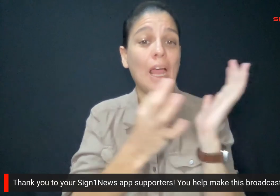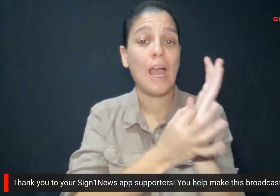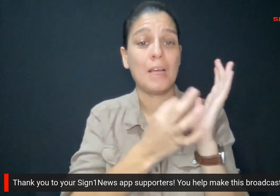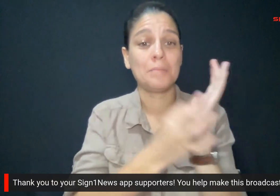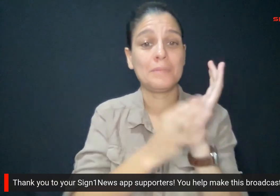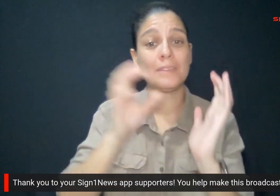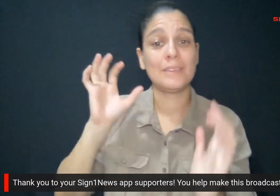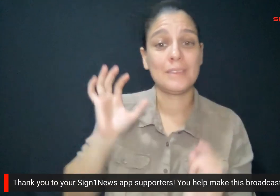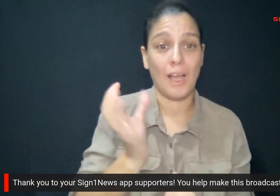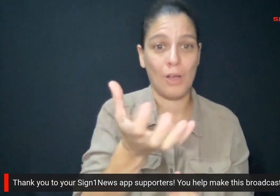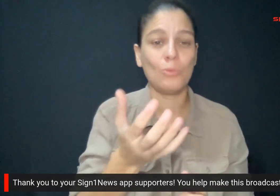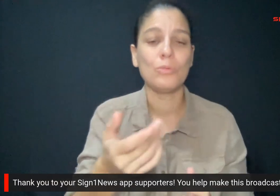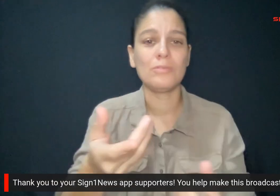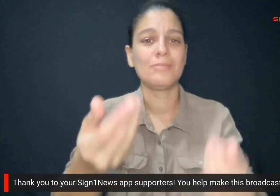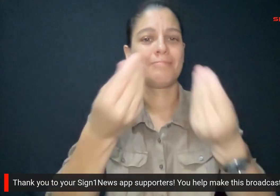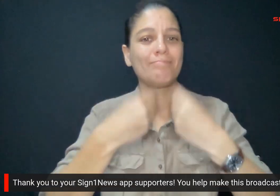You help make this broadcast happen.